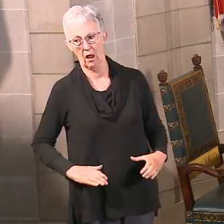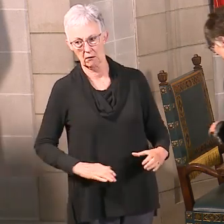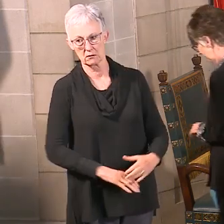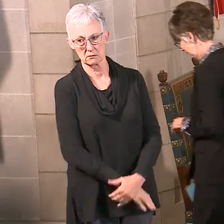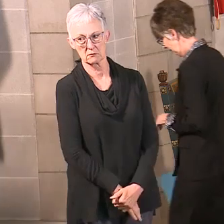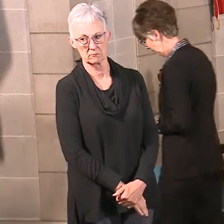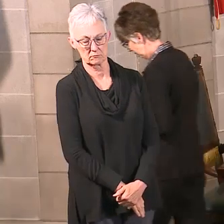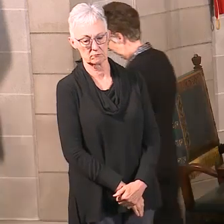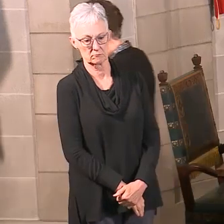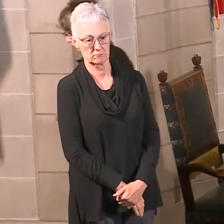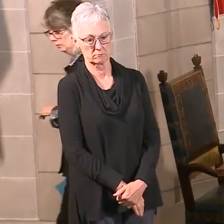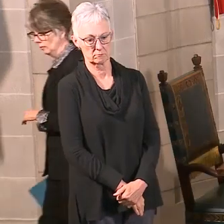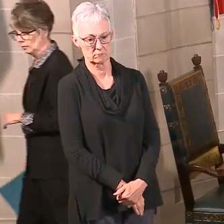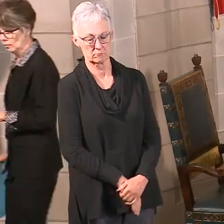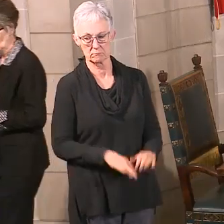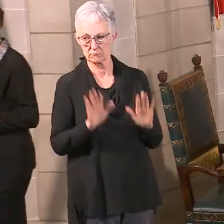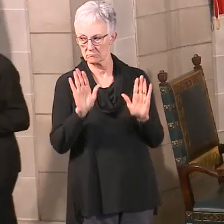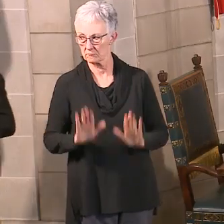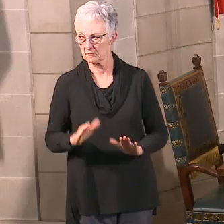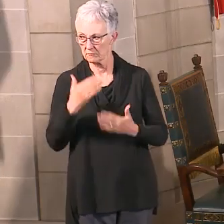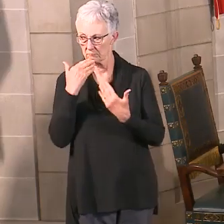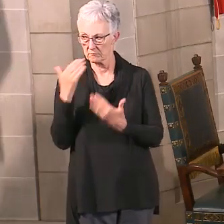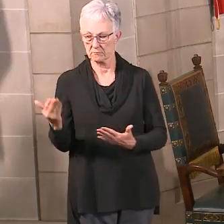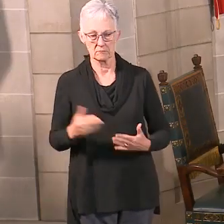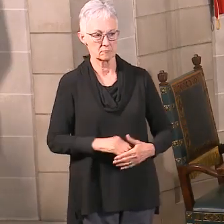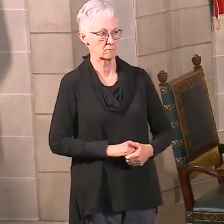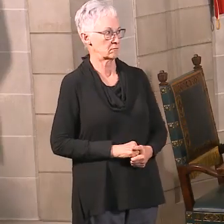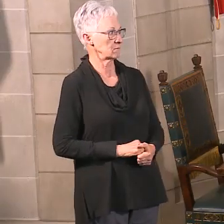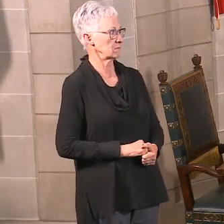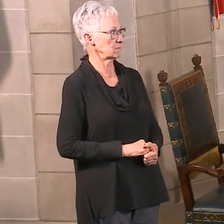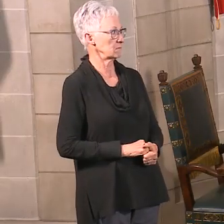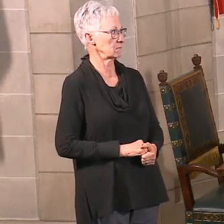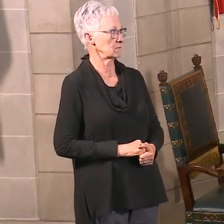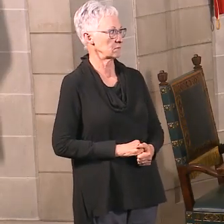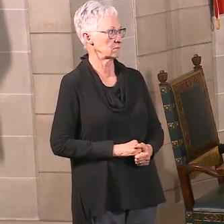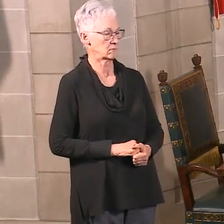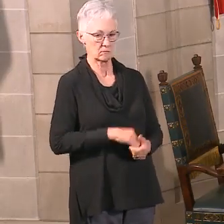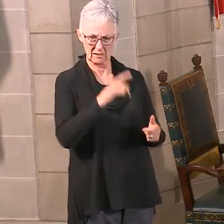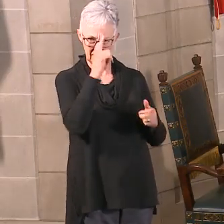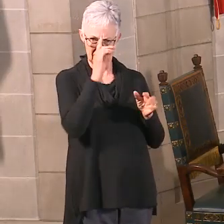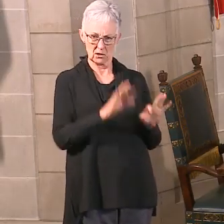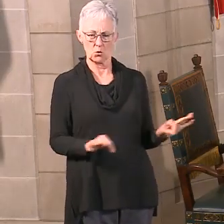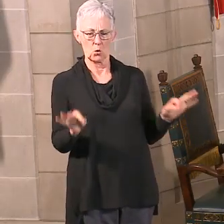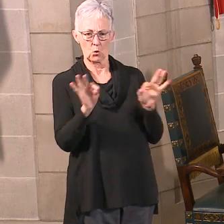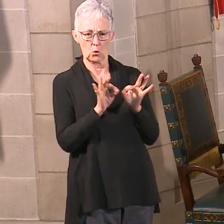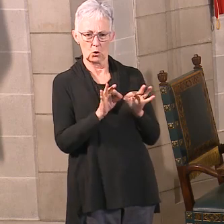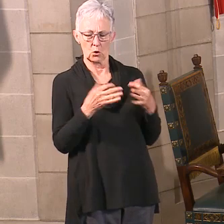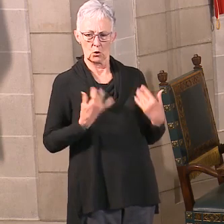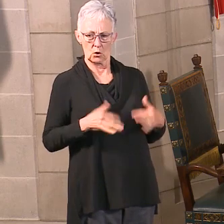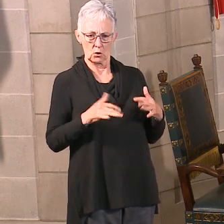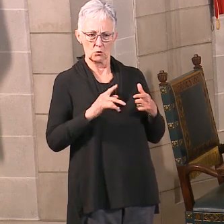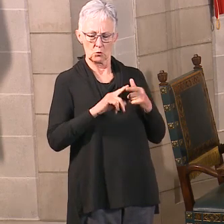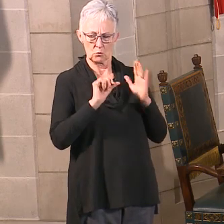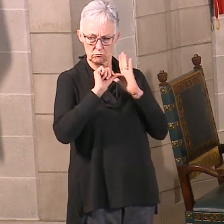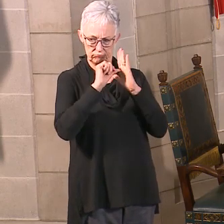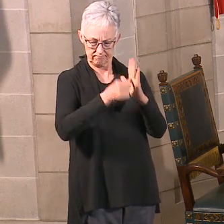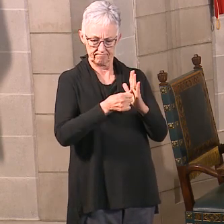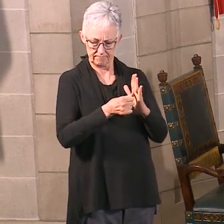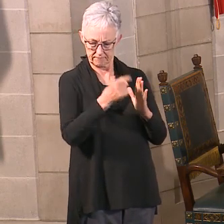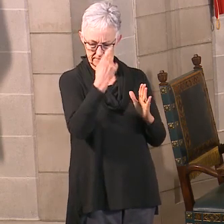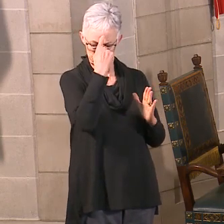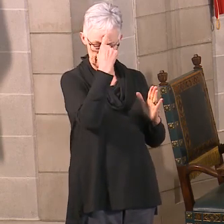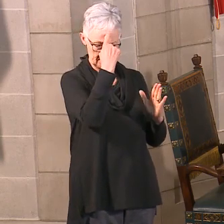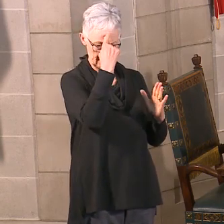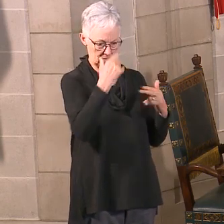Thank Great. Thank you very much, Annette. appreciate it. And, again, I think it's worth underscoring that mental